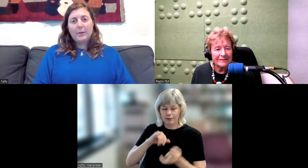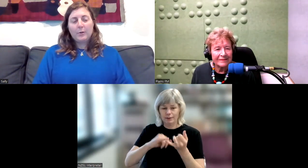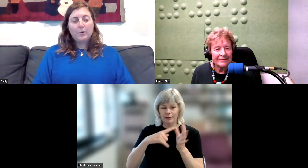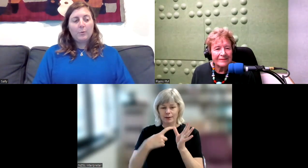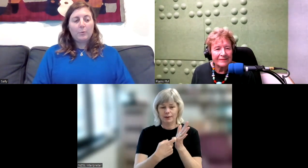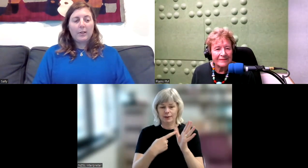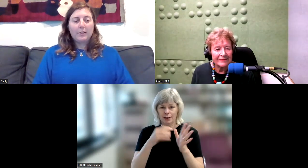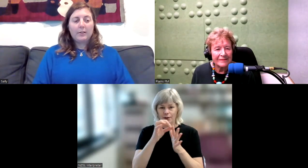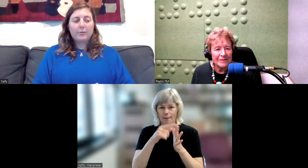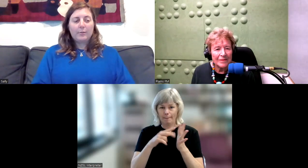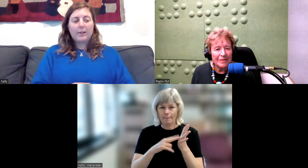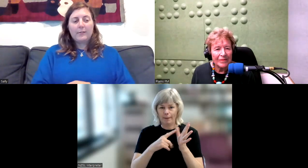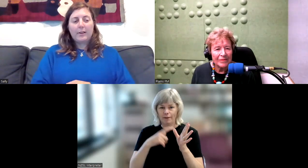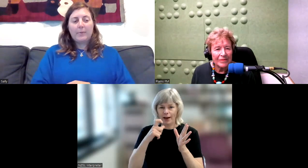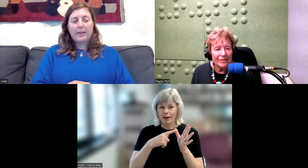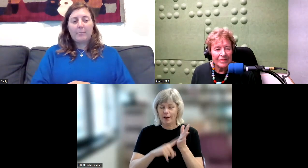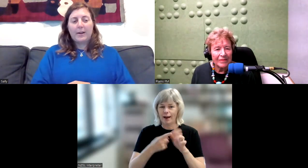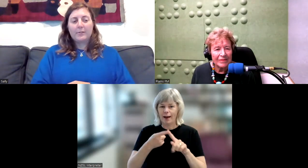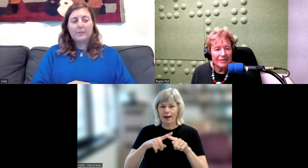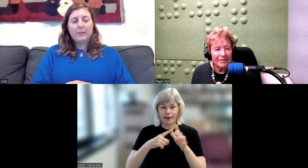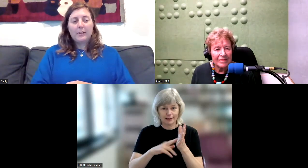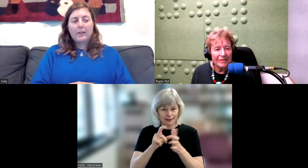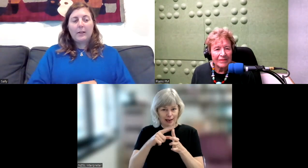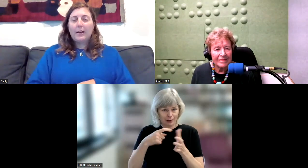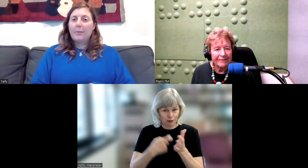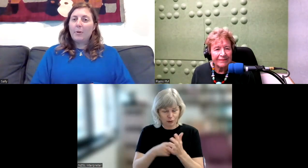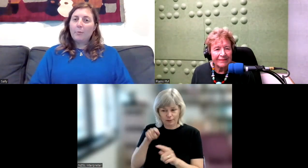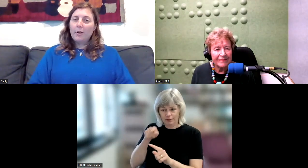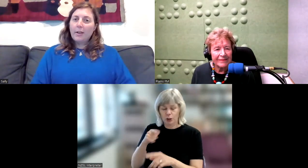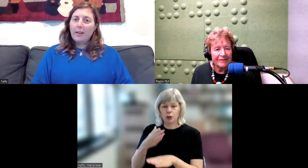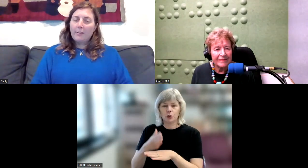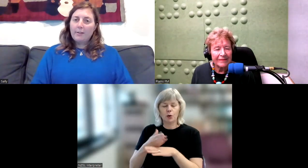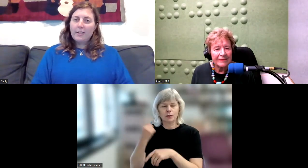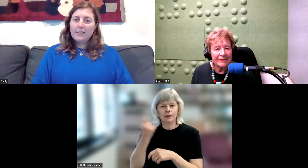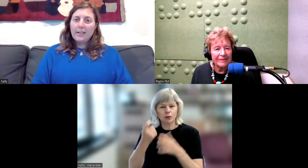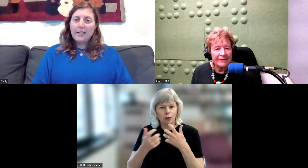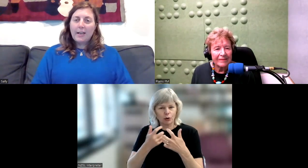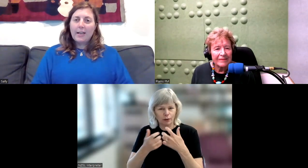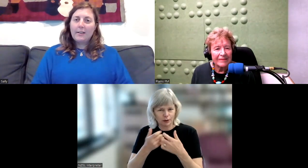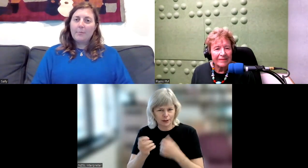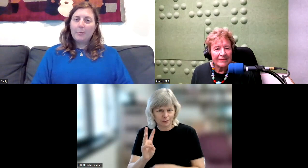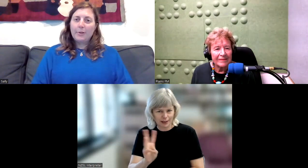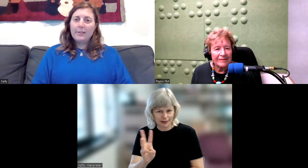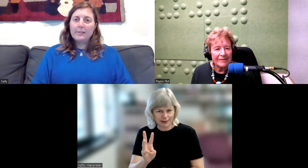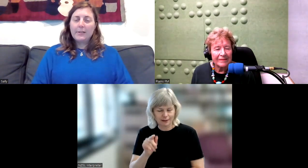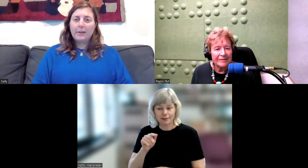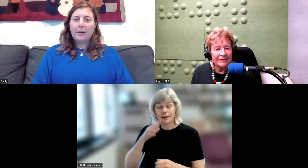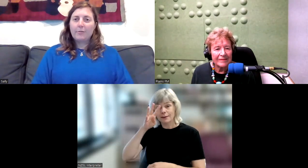who will talk to us a bit about her work at the university and the importance of